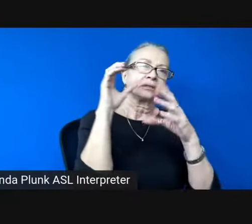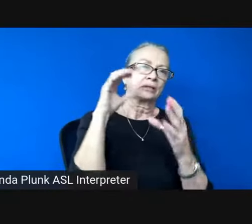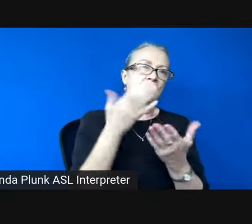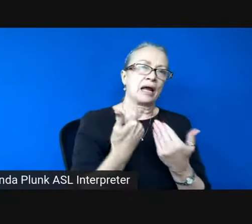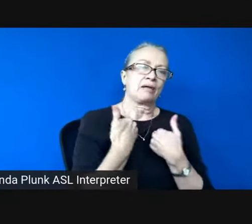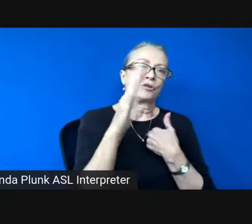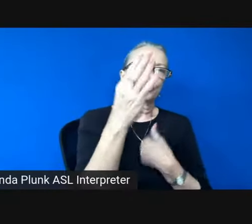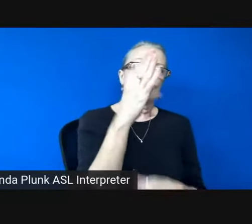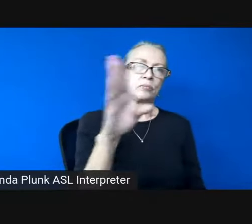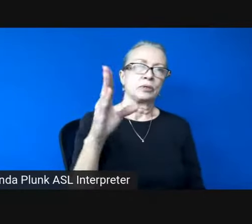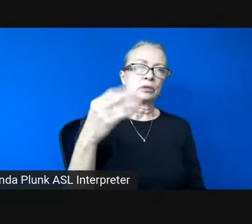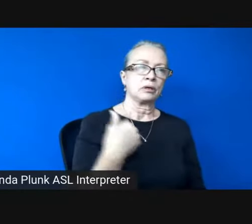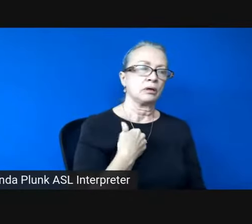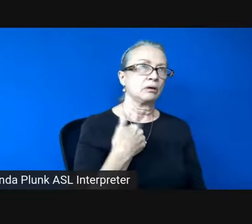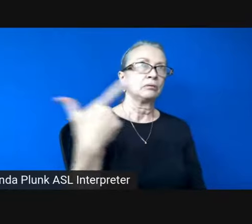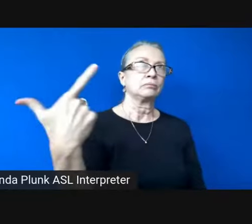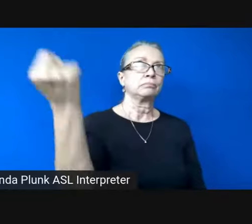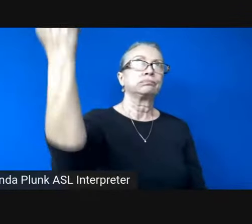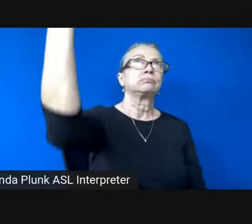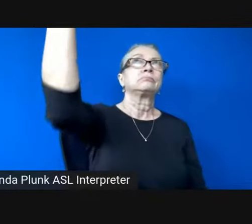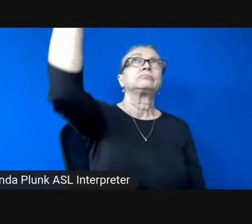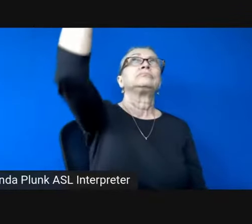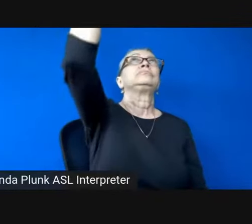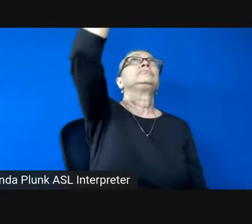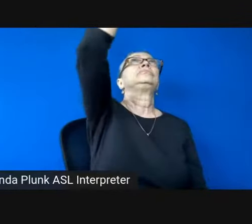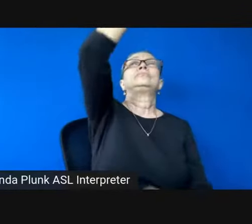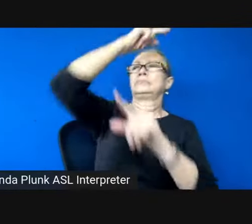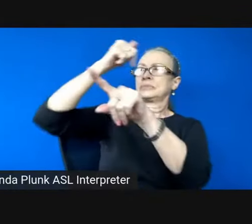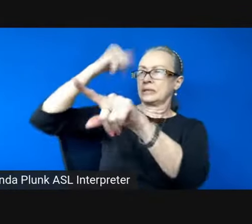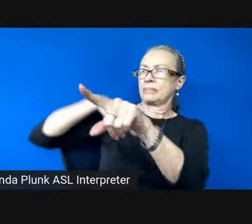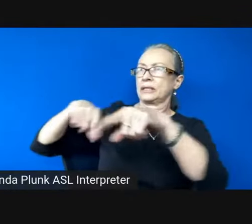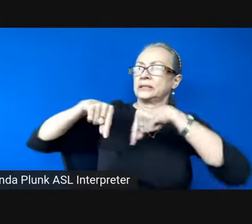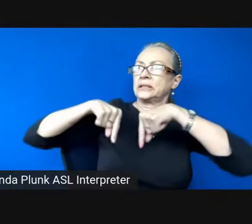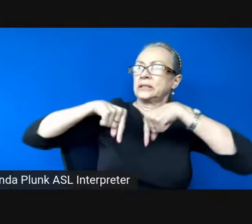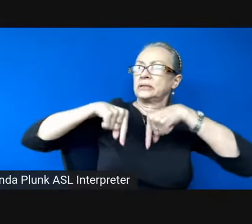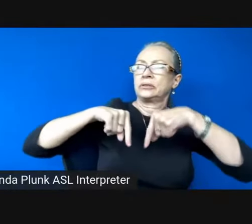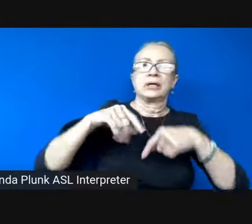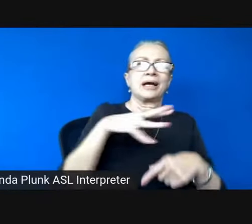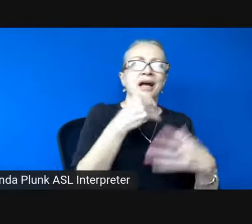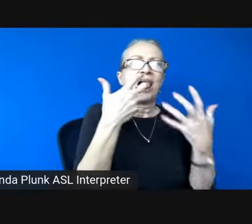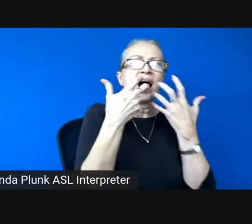fired straight above my head by trembling men, then a hot lead rain.